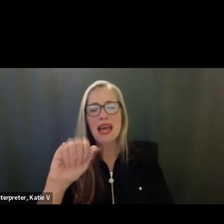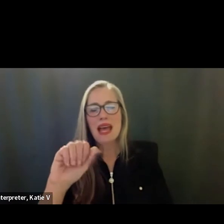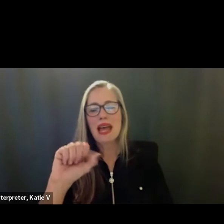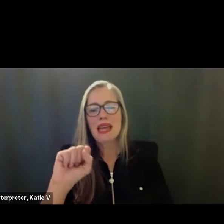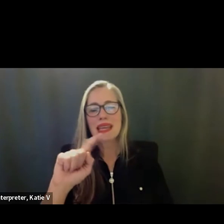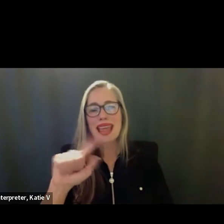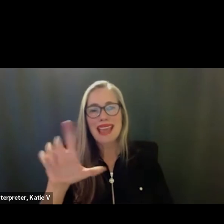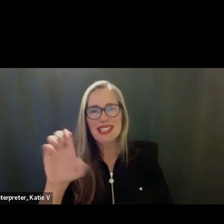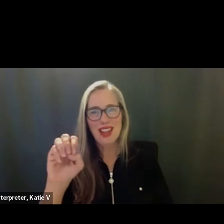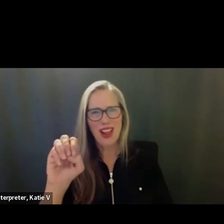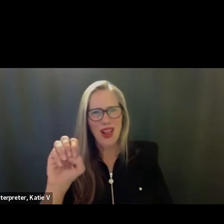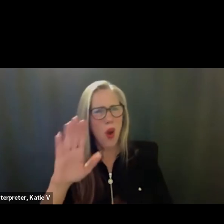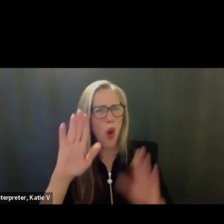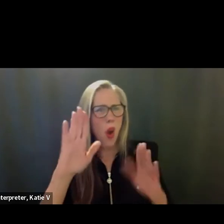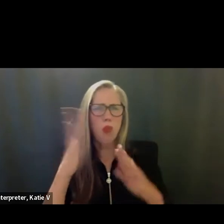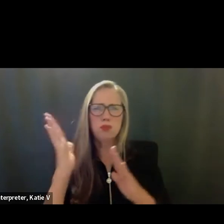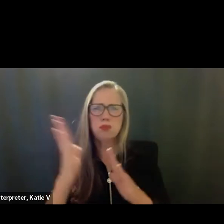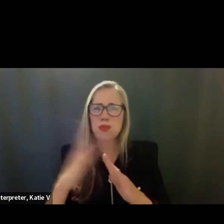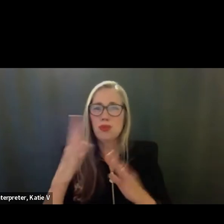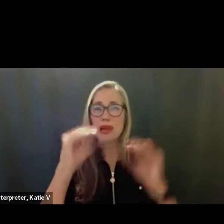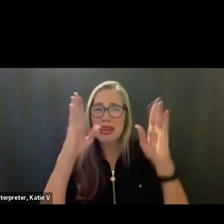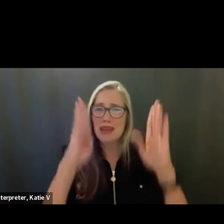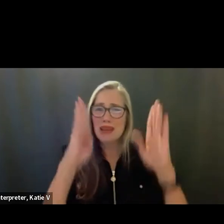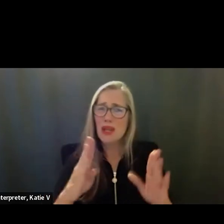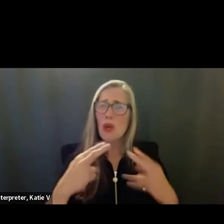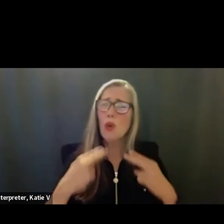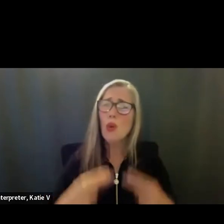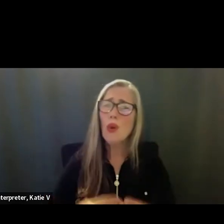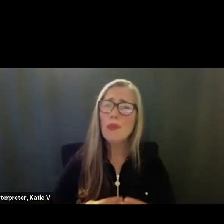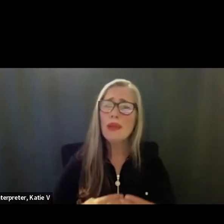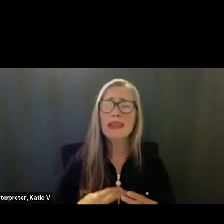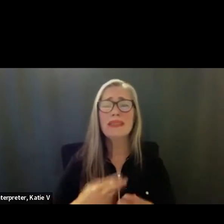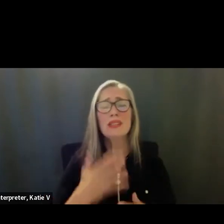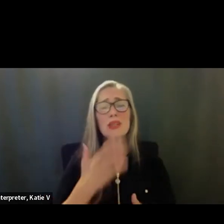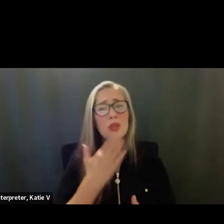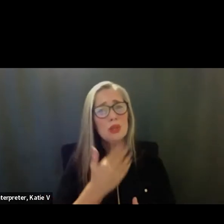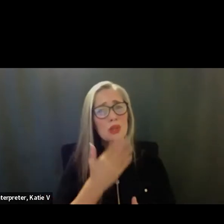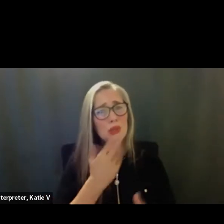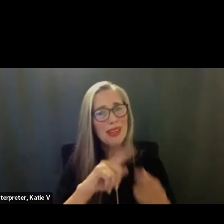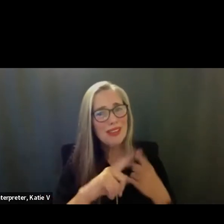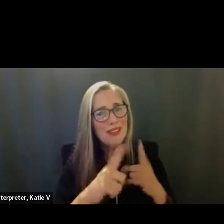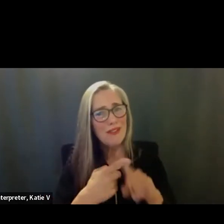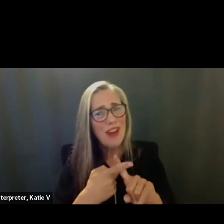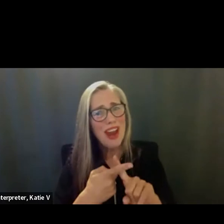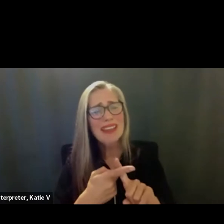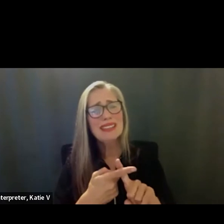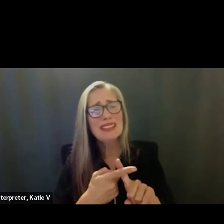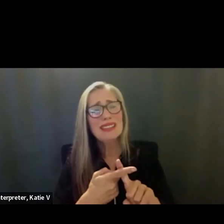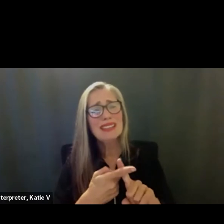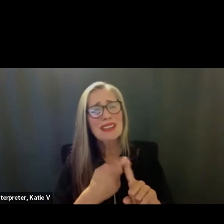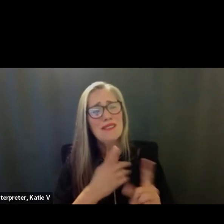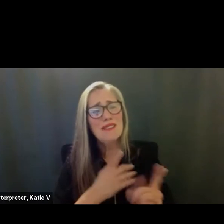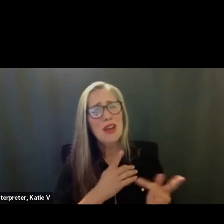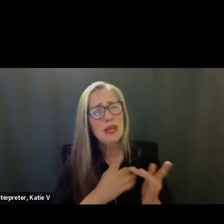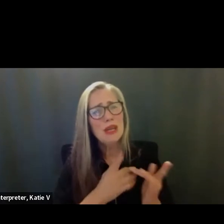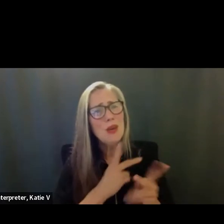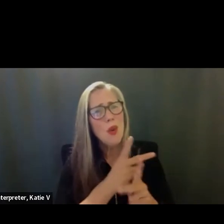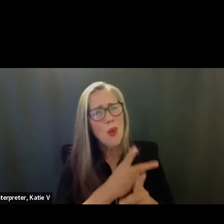a human being and caring friend. She deserves the award, respect and support due to the many